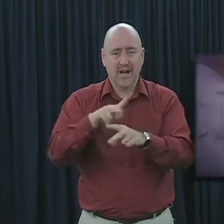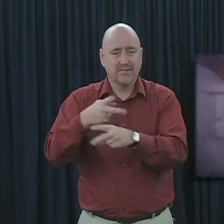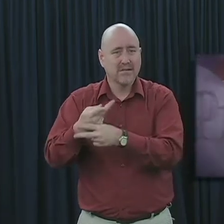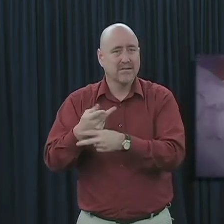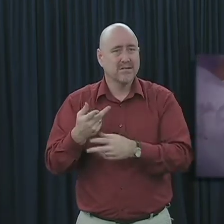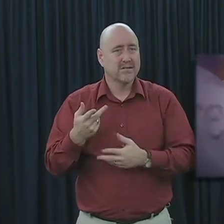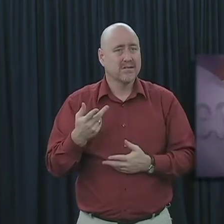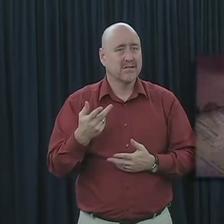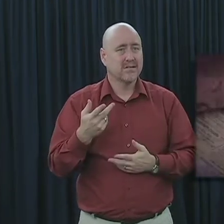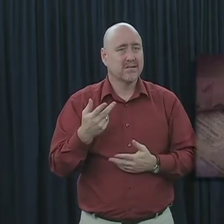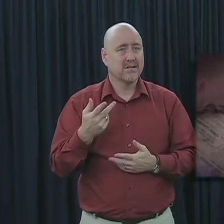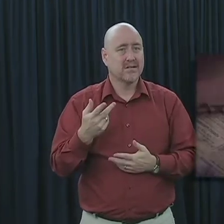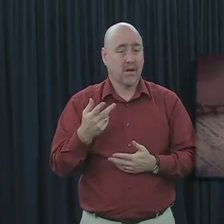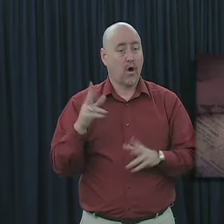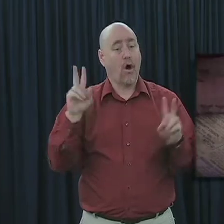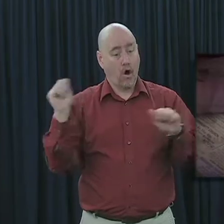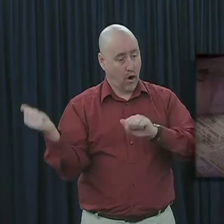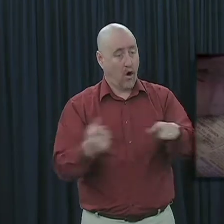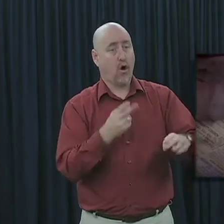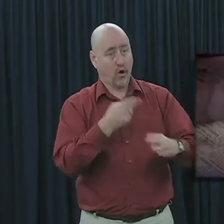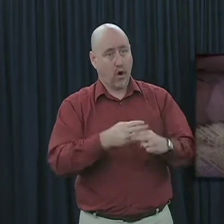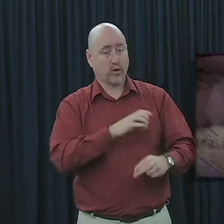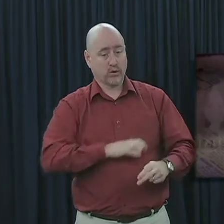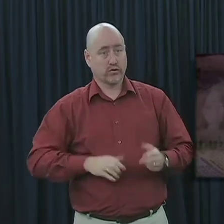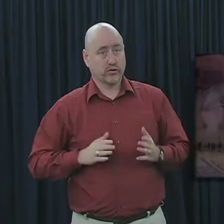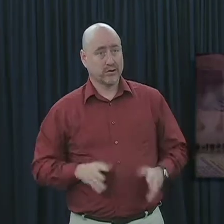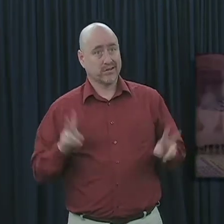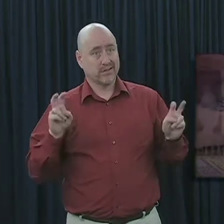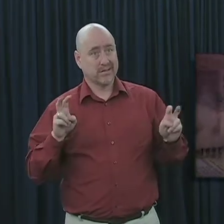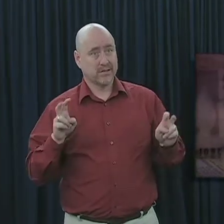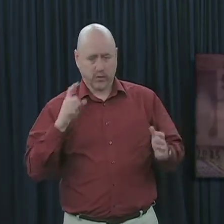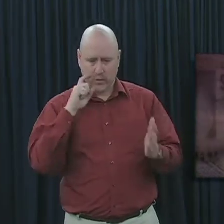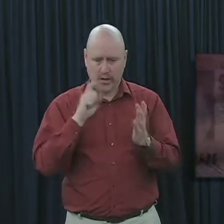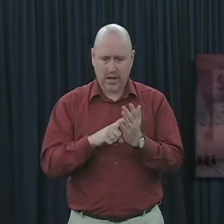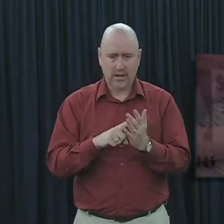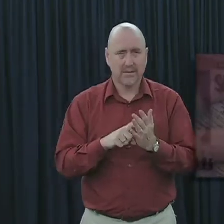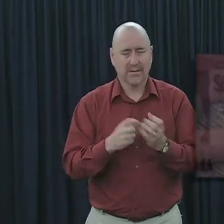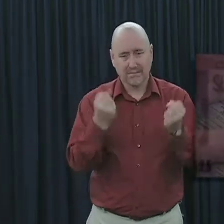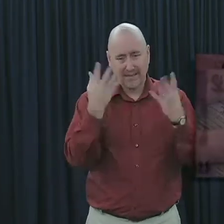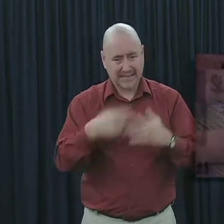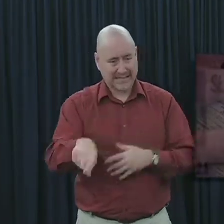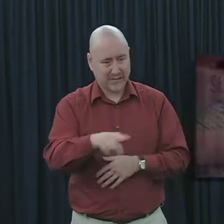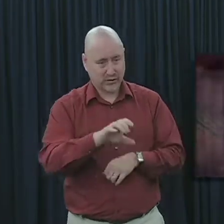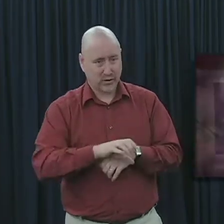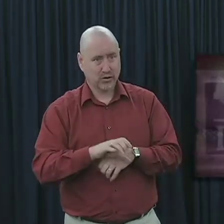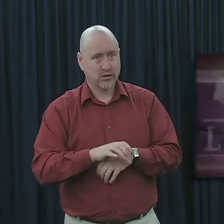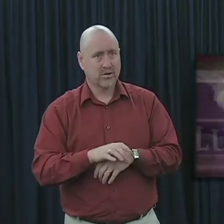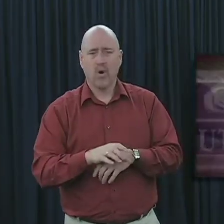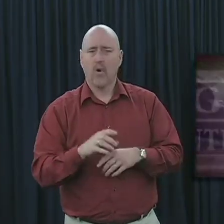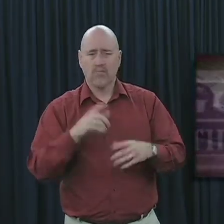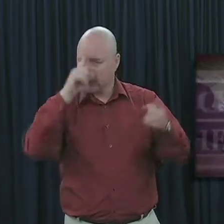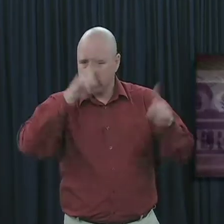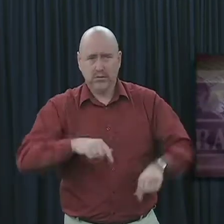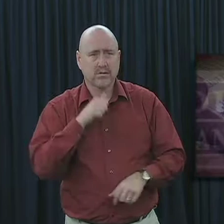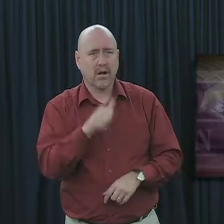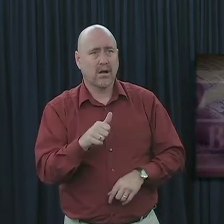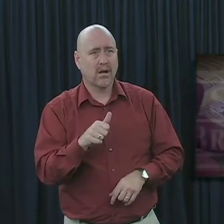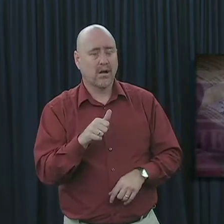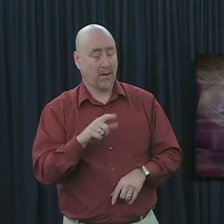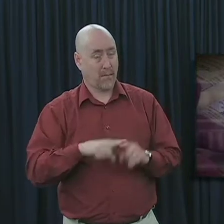Among those who are claiming to be Christians, you would also recognize that many of these churches are divided. But do you